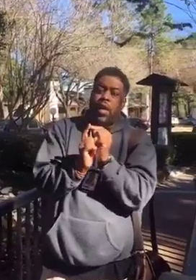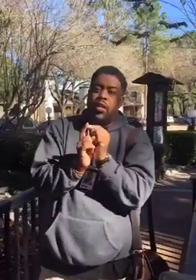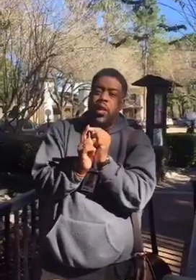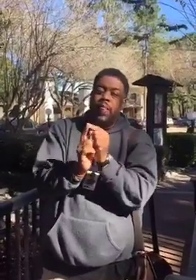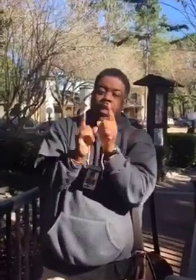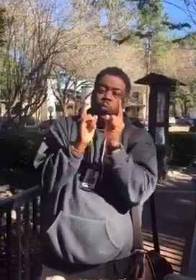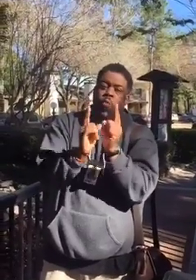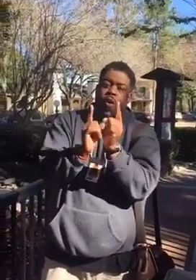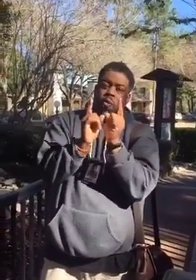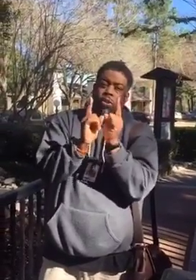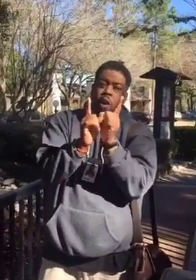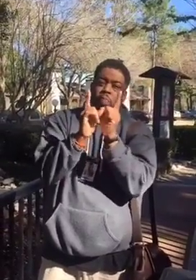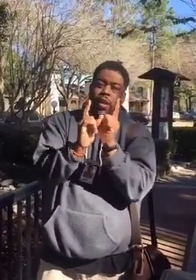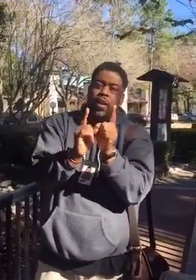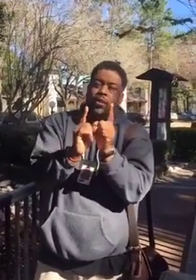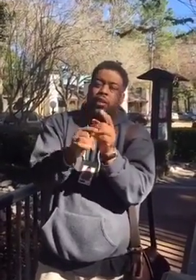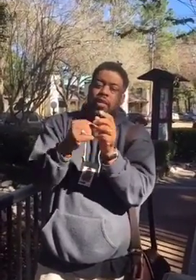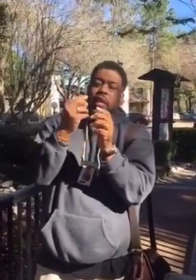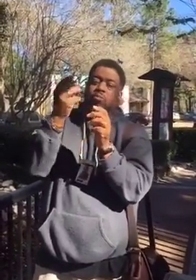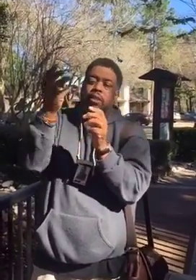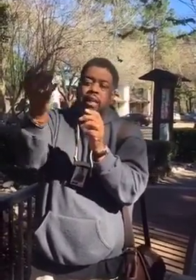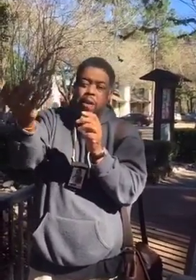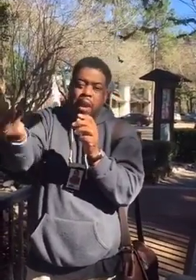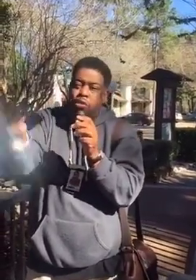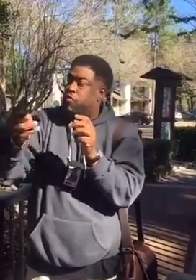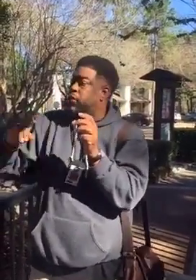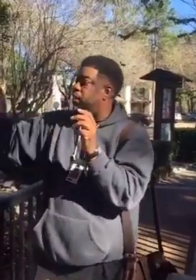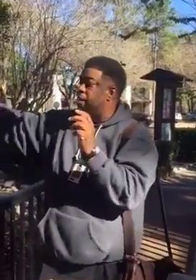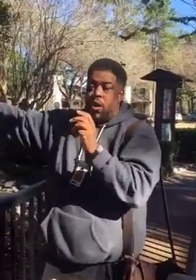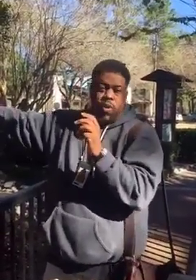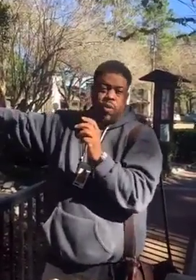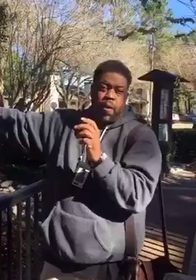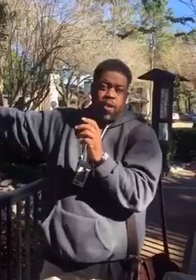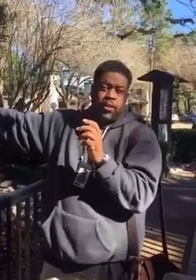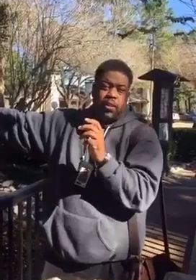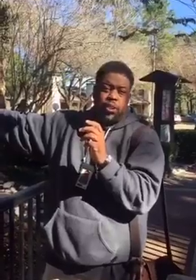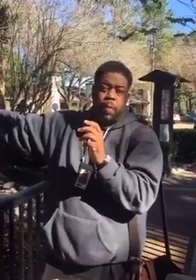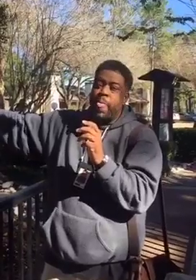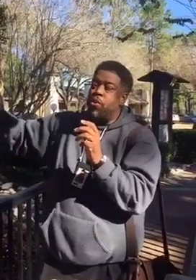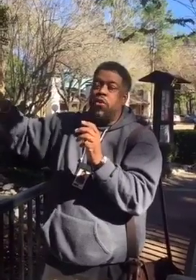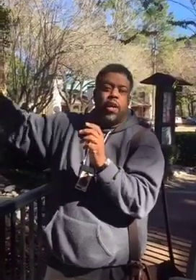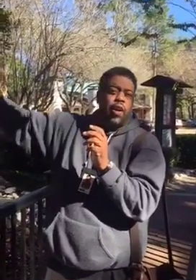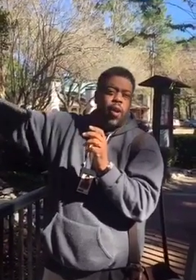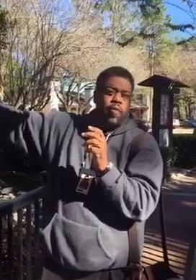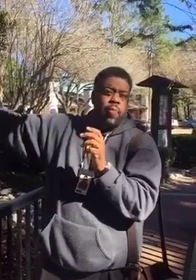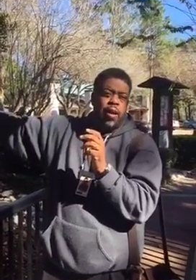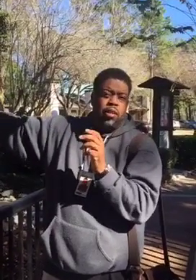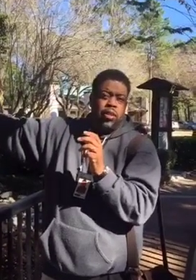beginnings, is we want our small beginnings to yield the same increase that we're comparing ourselves to. You're looking at what everybody else